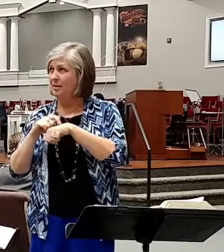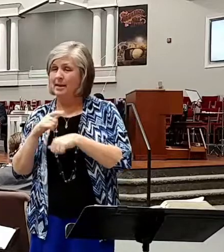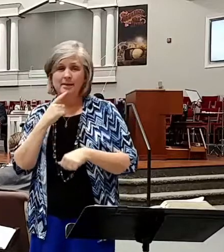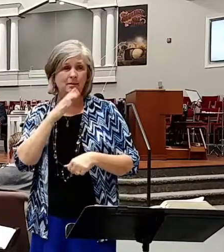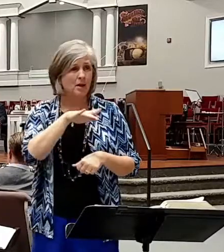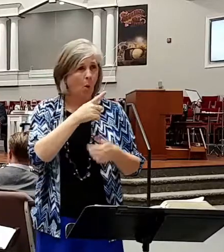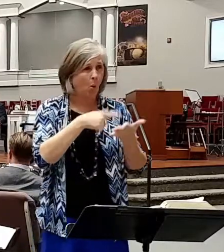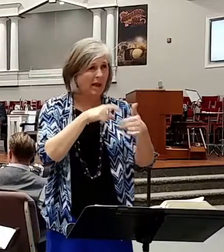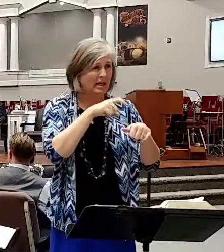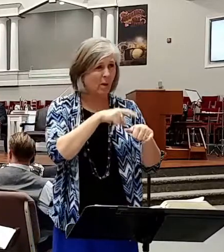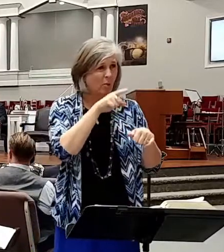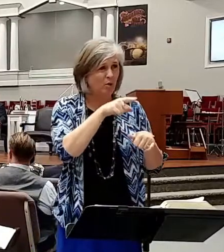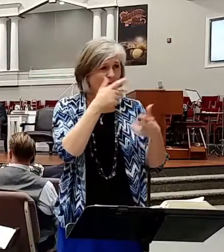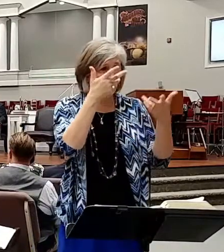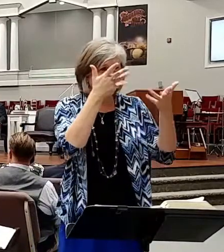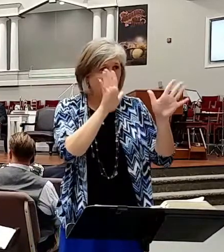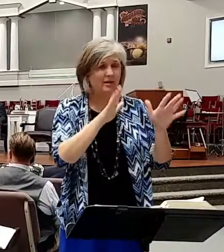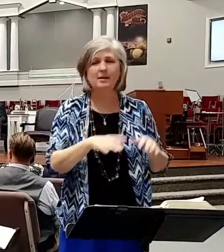time do y'all normally get out? He said, 6.30.